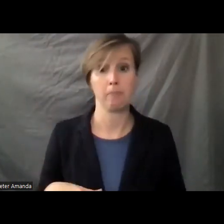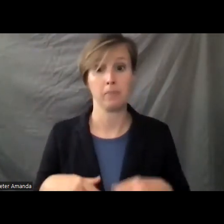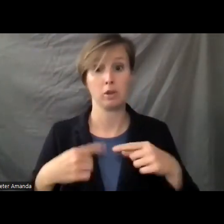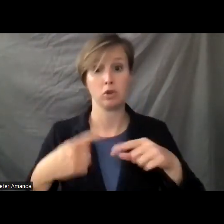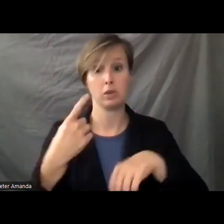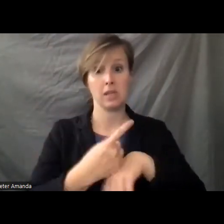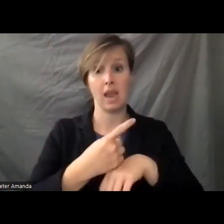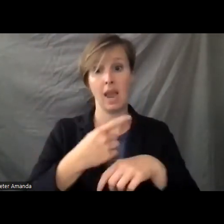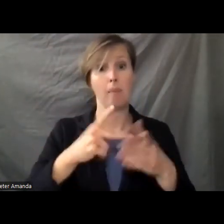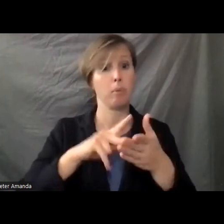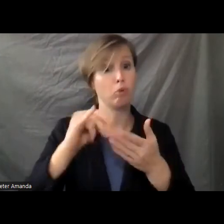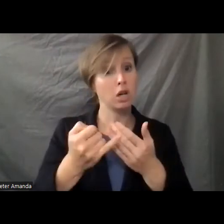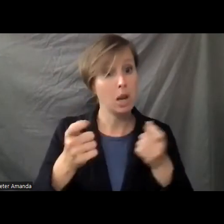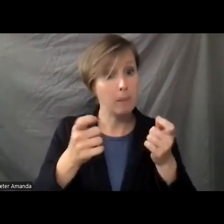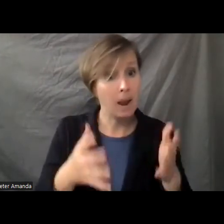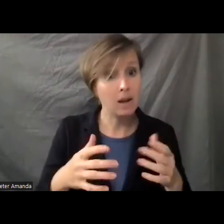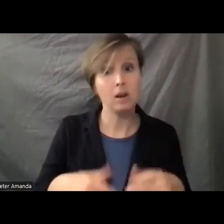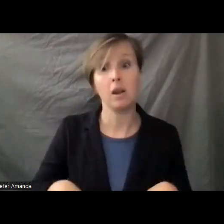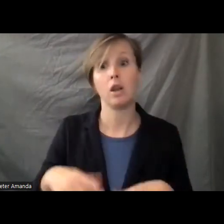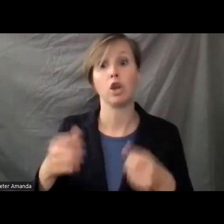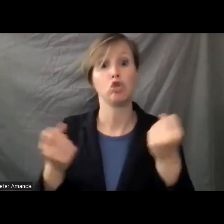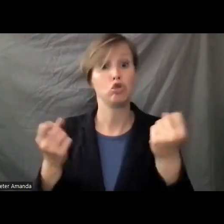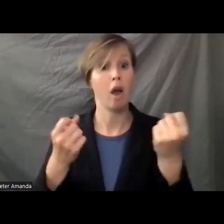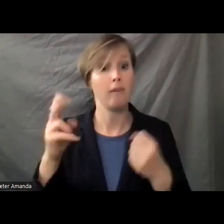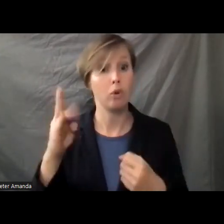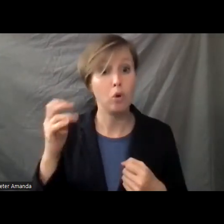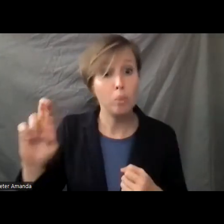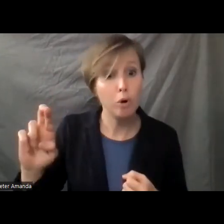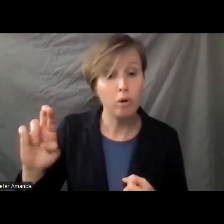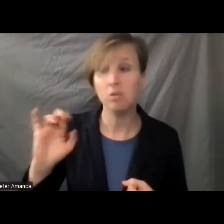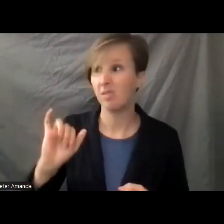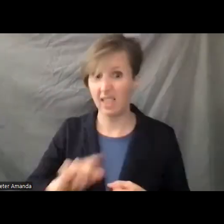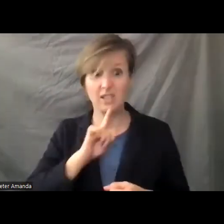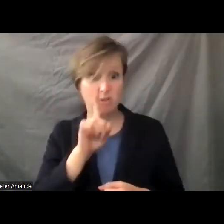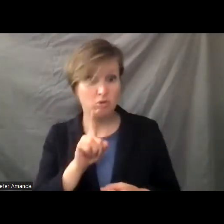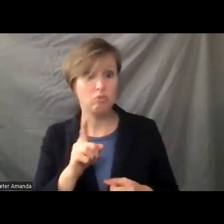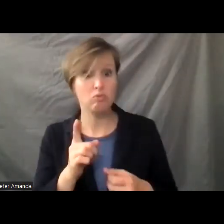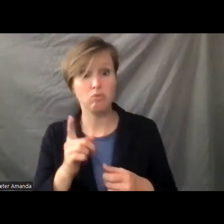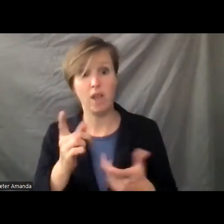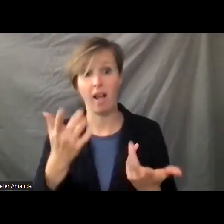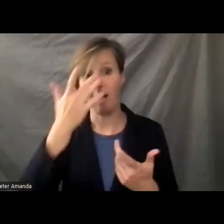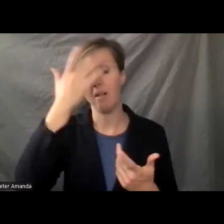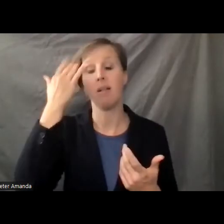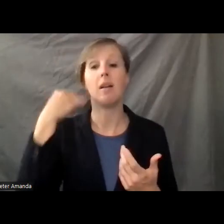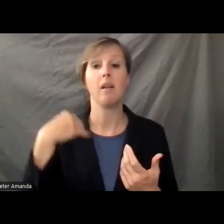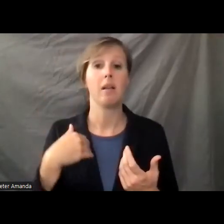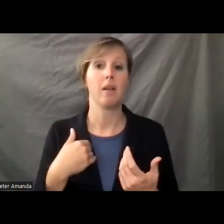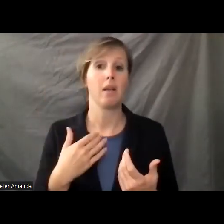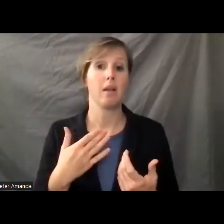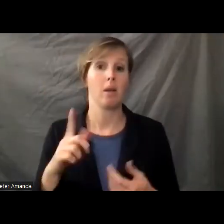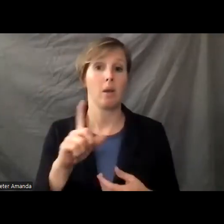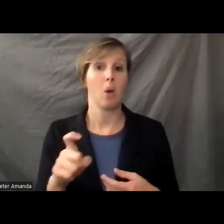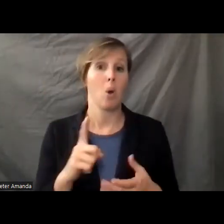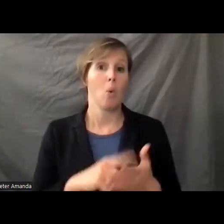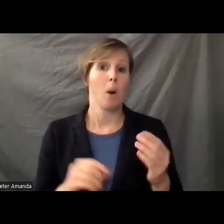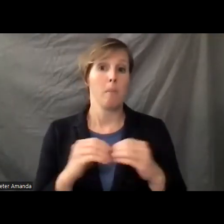IT project manager. drive part-time. This is the new reality. And the question that I put before Vortus is what